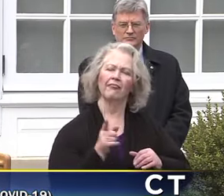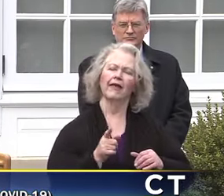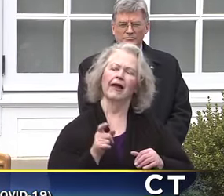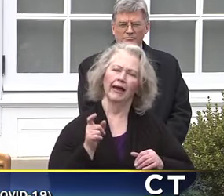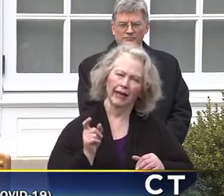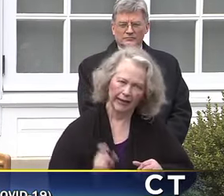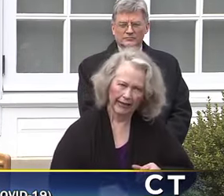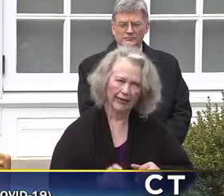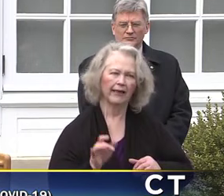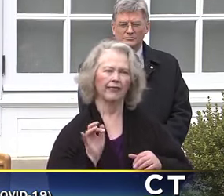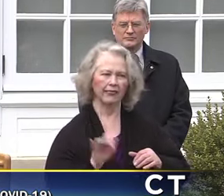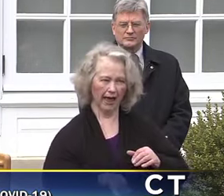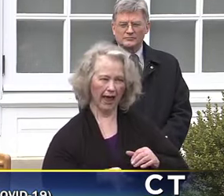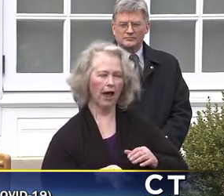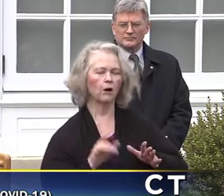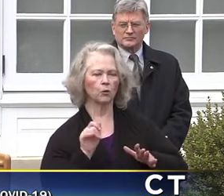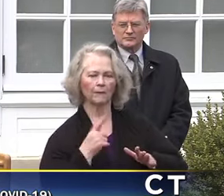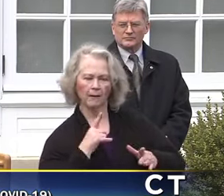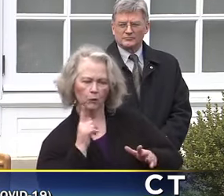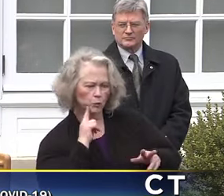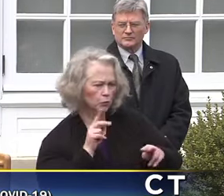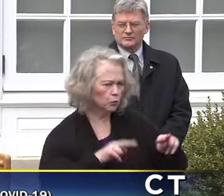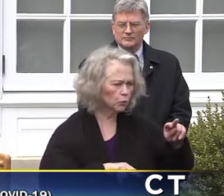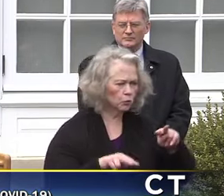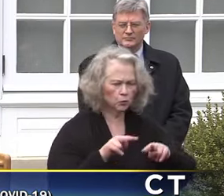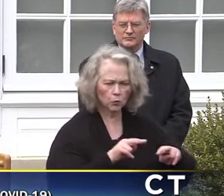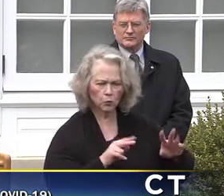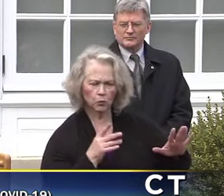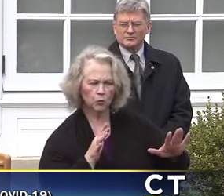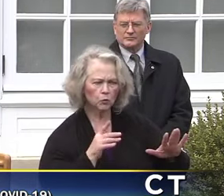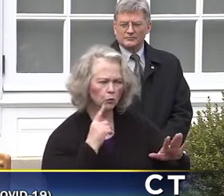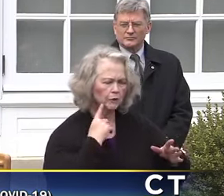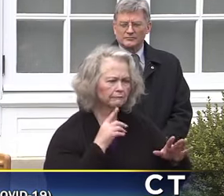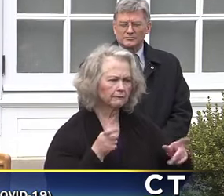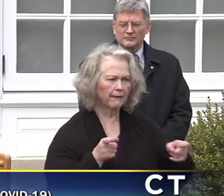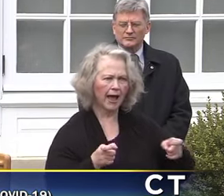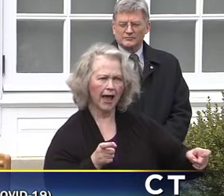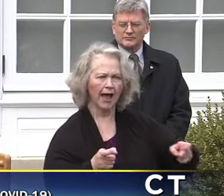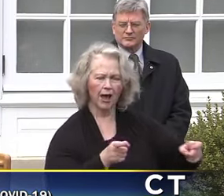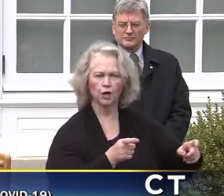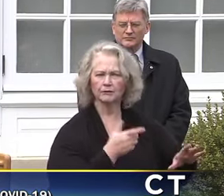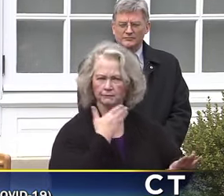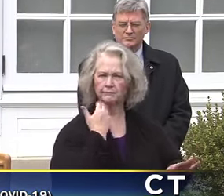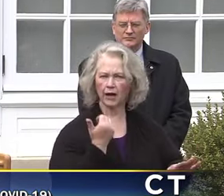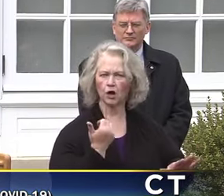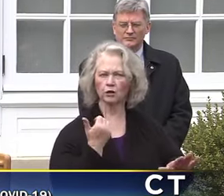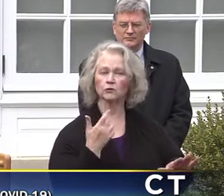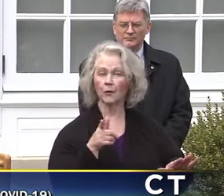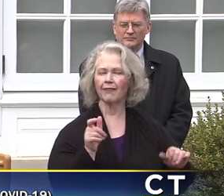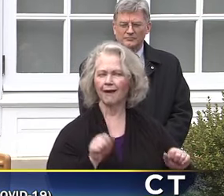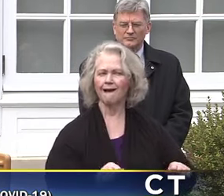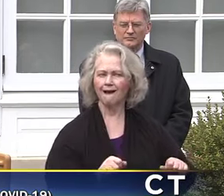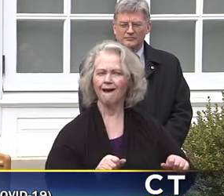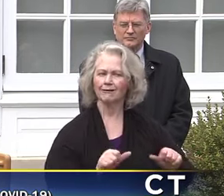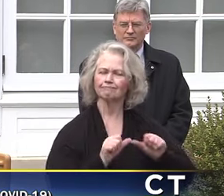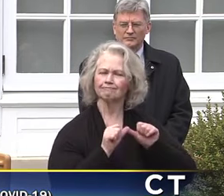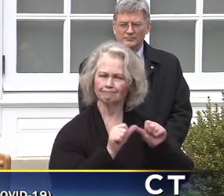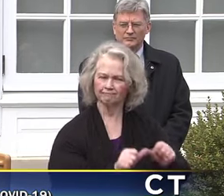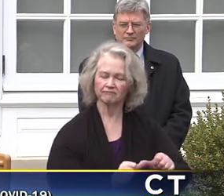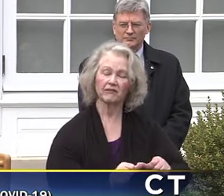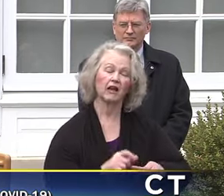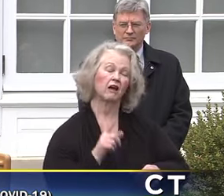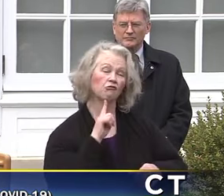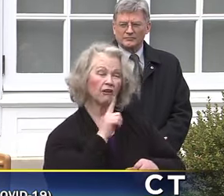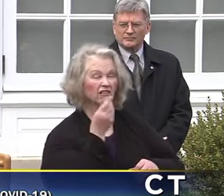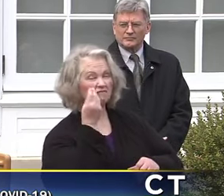results in order to be able to manage patients and stay open. So I really would, there are two other numbers that are